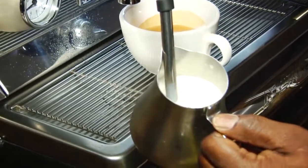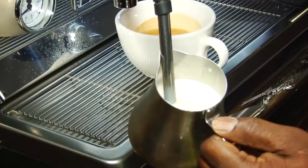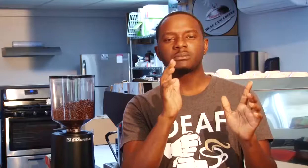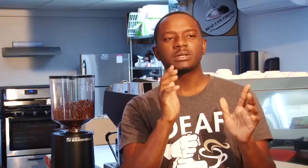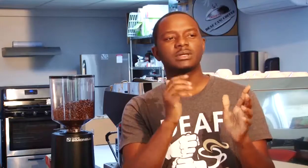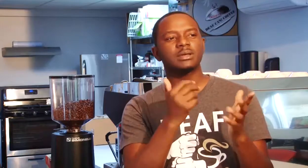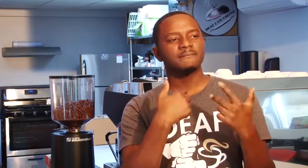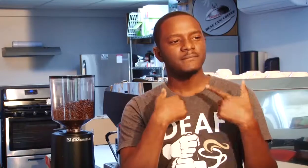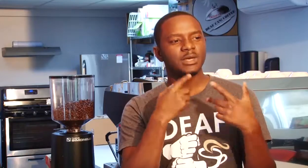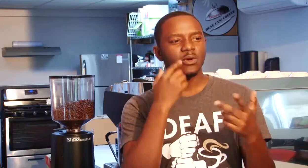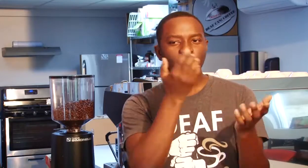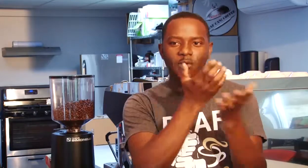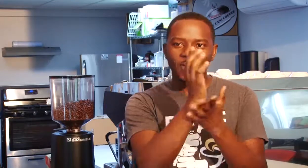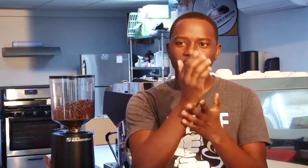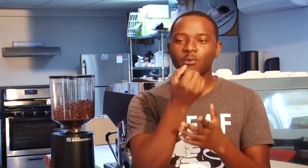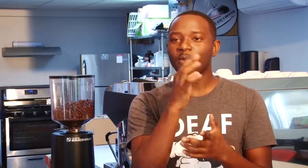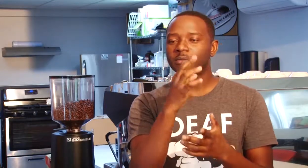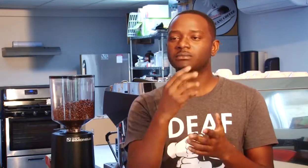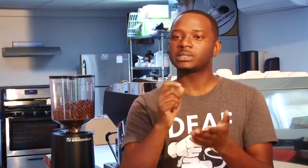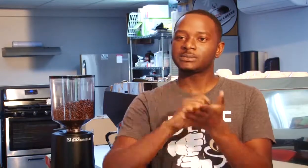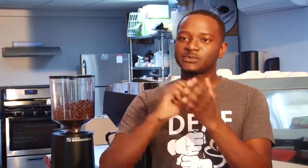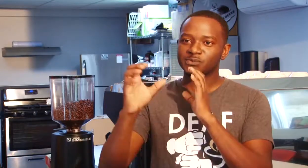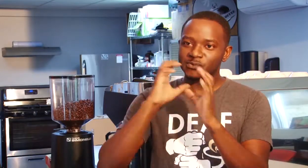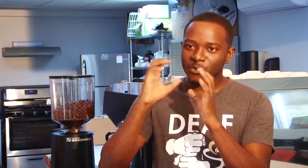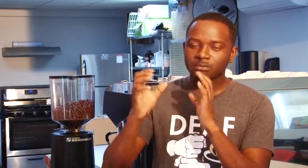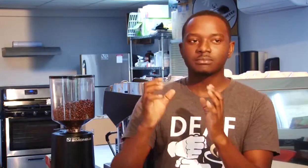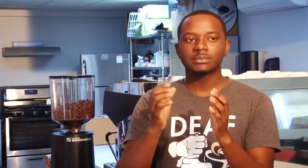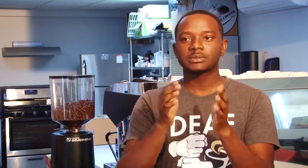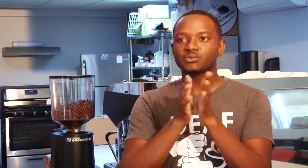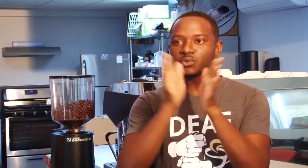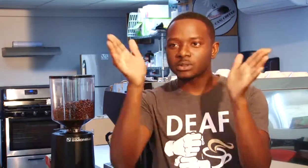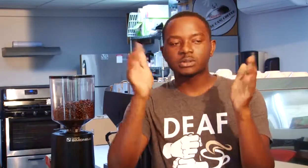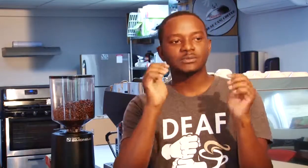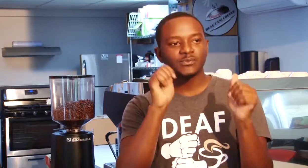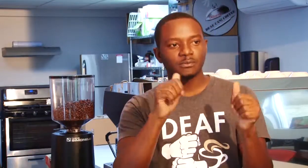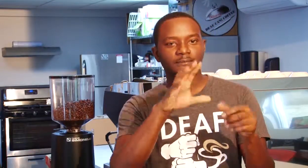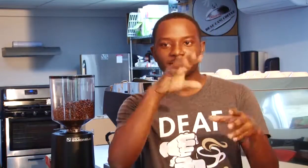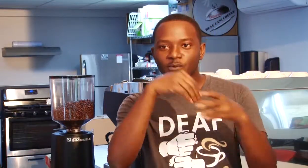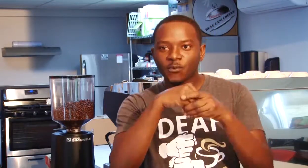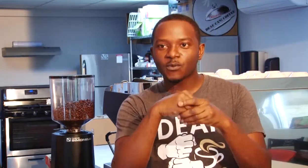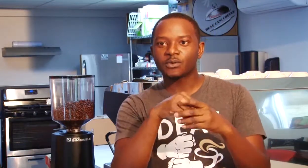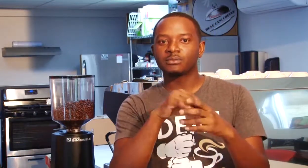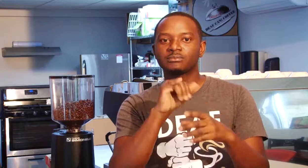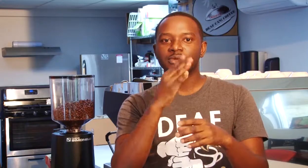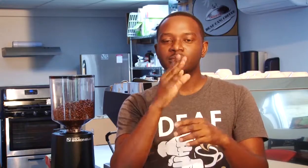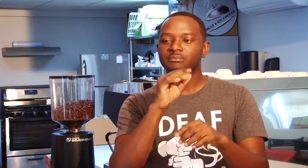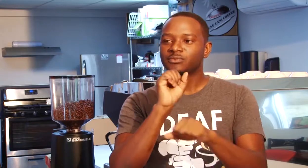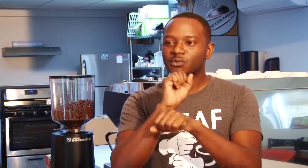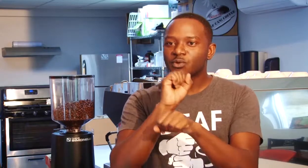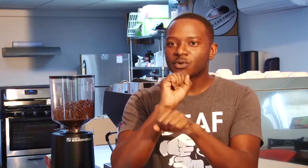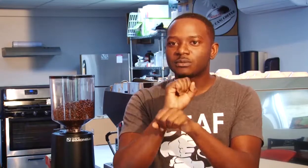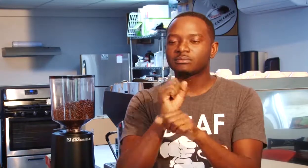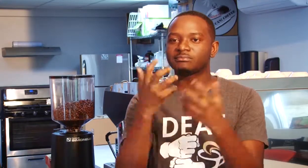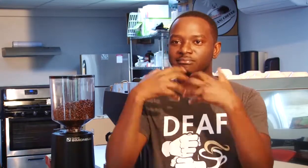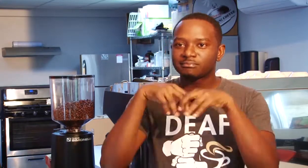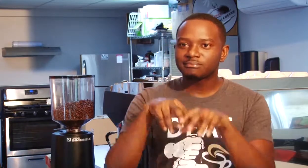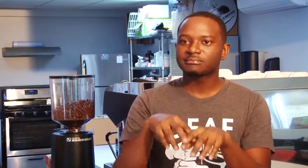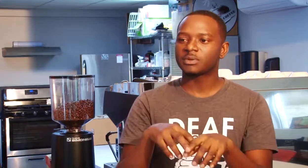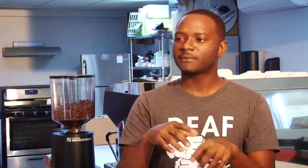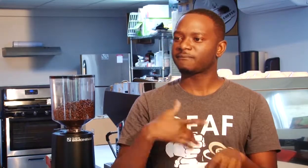We are the Deaf community. We have our own language. We have our own way to communicate. It's different than yours, but we are the same. We just communicate in a different way. We want more